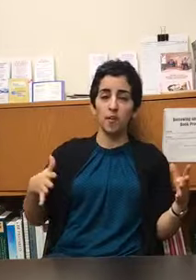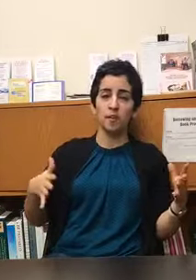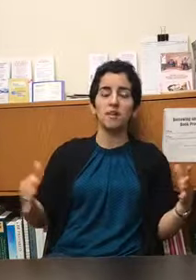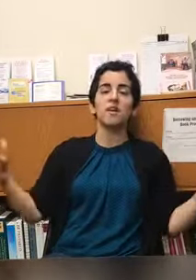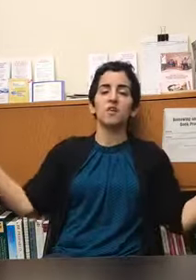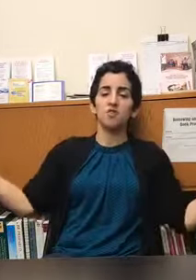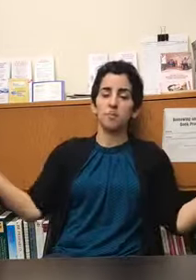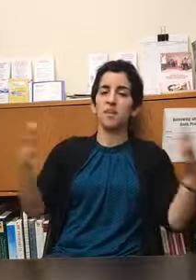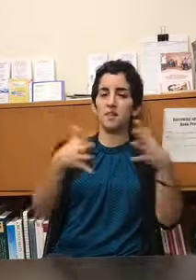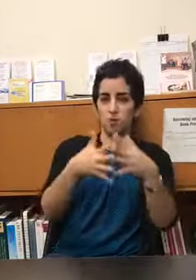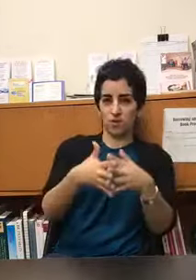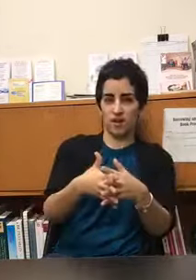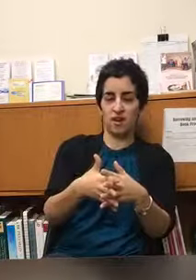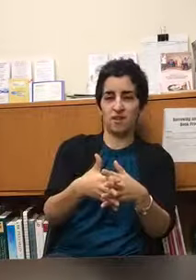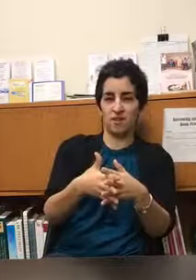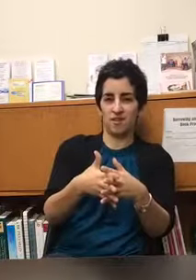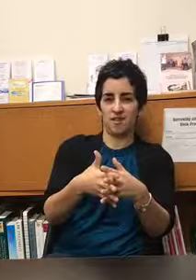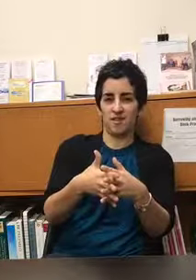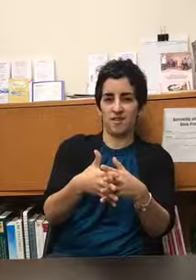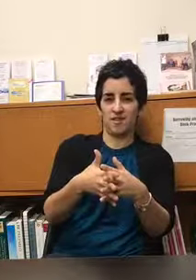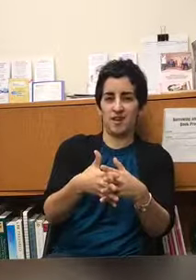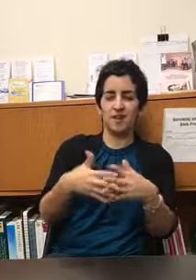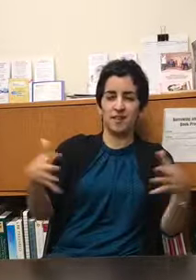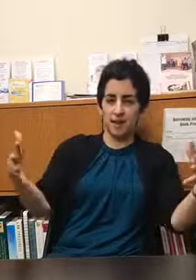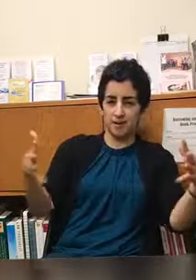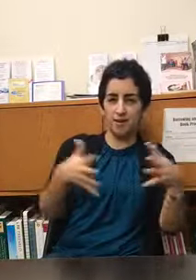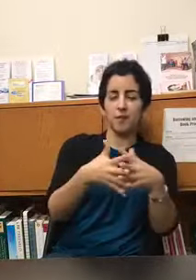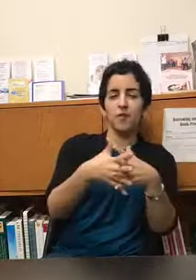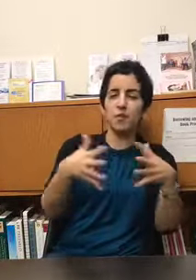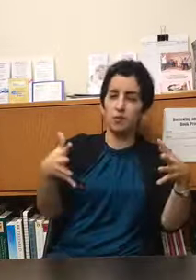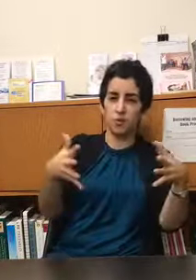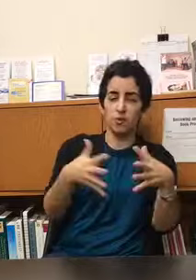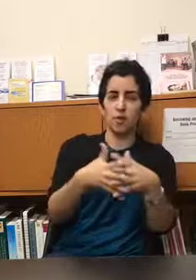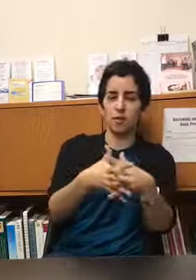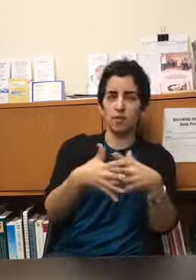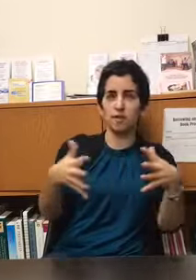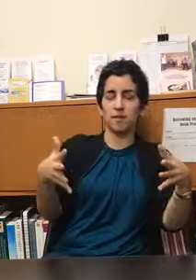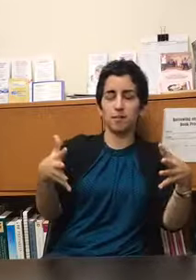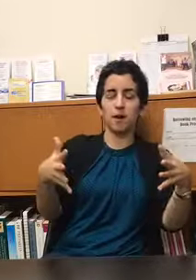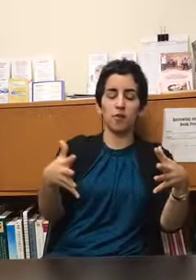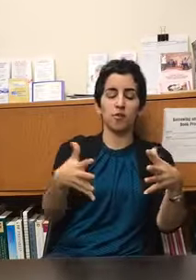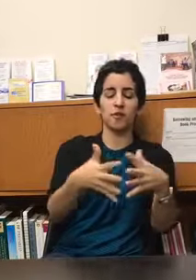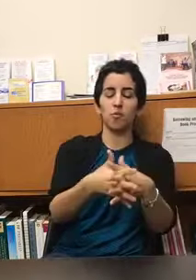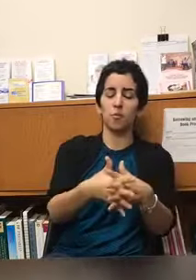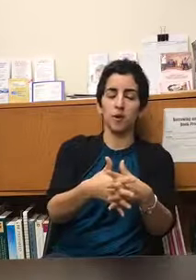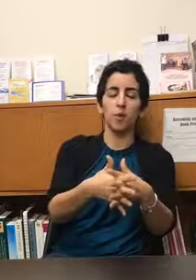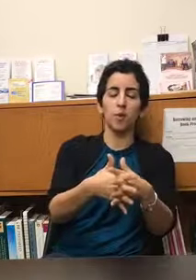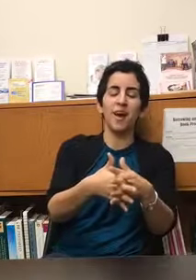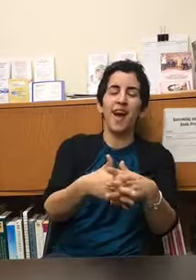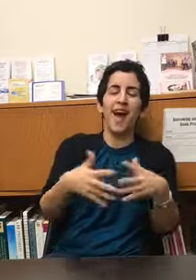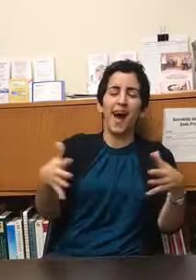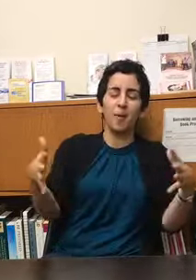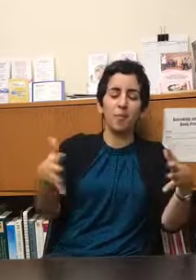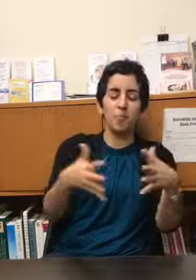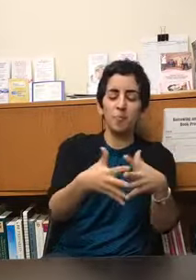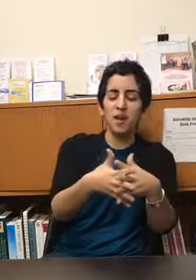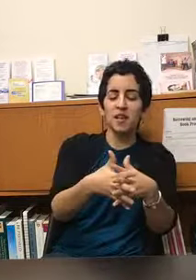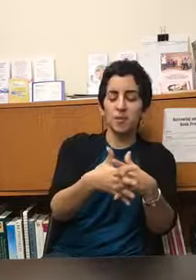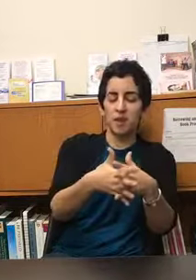to meet the music and it's that that field in between i think that's paraphrasing a roomie quote um meeting them in that